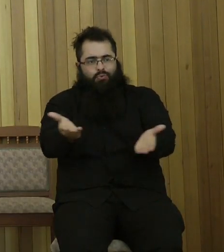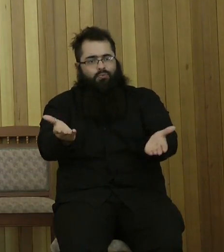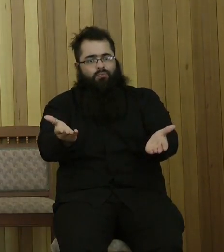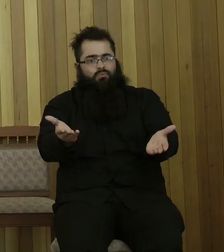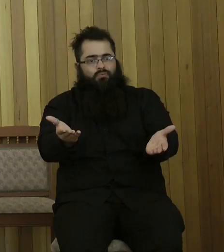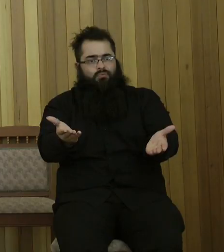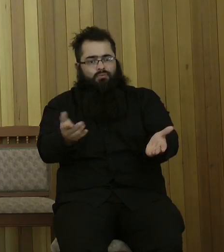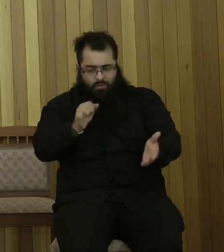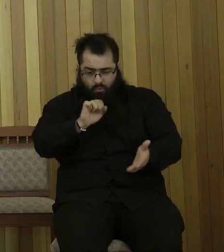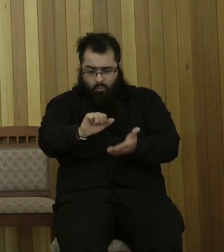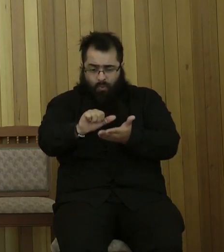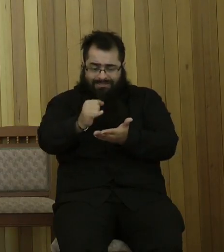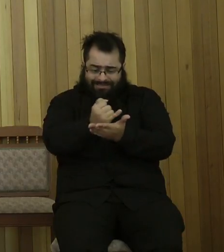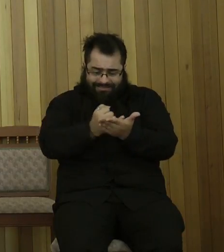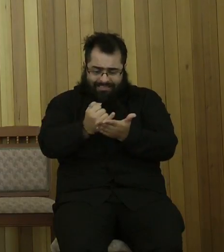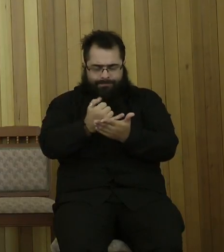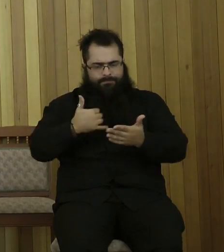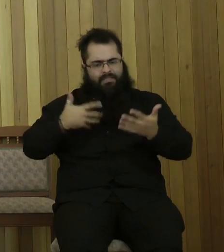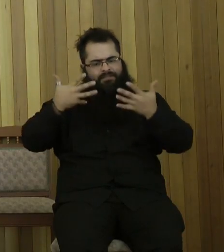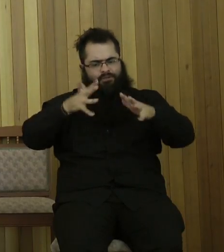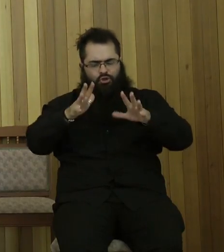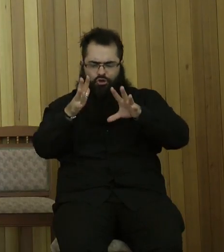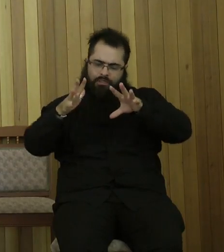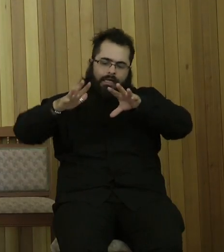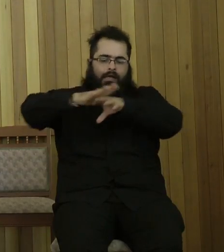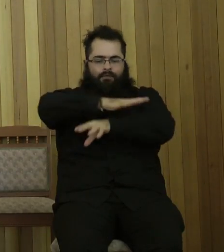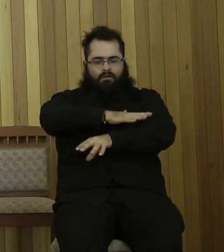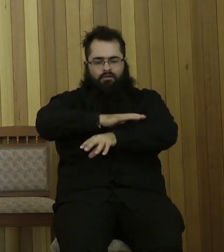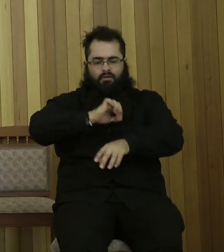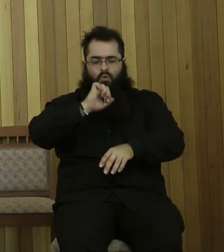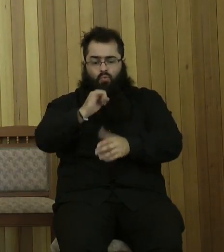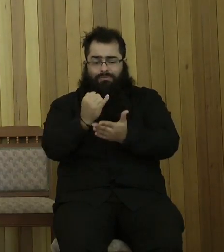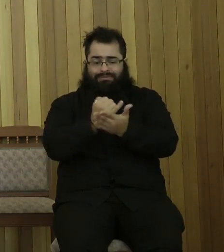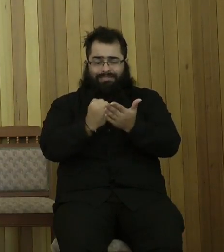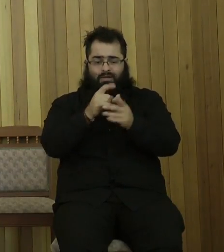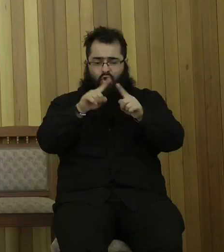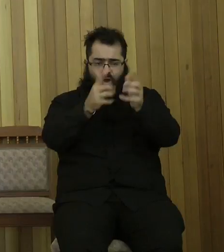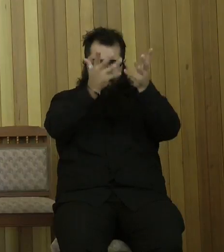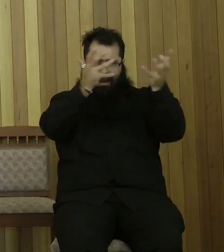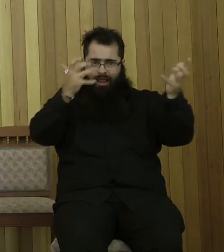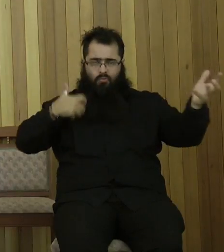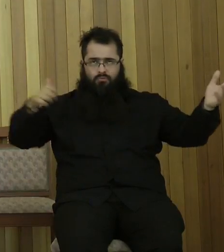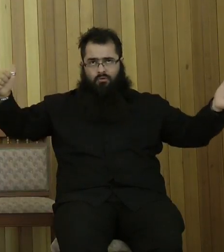your transgressions and like a cloud your sins. Return to Me, for I have redeemed you.